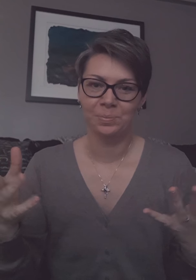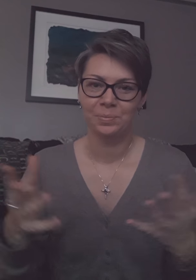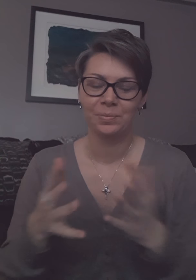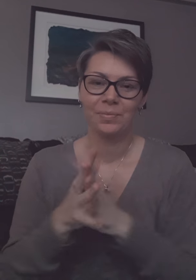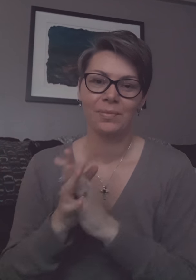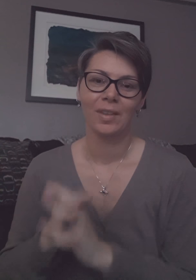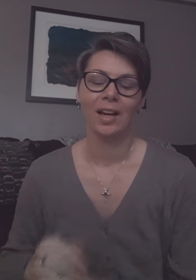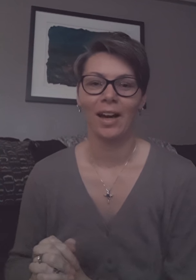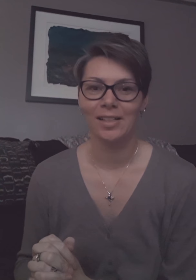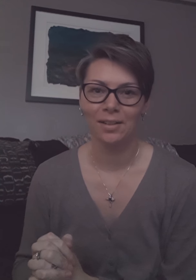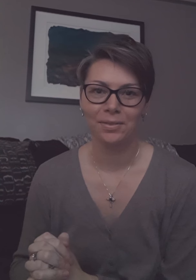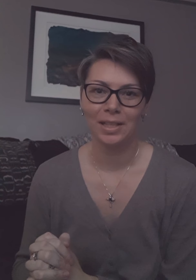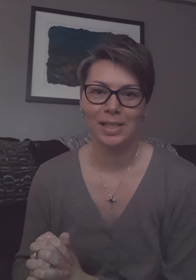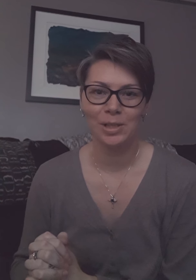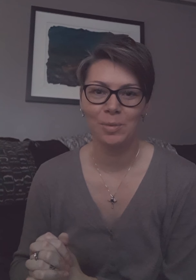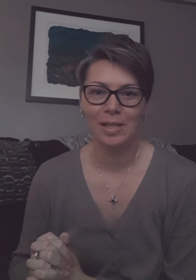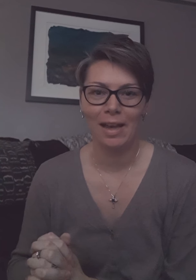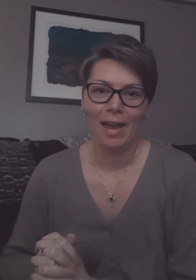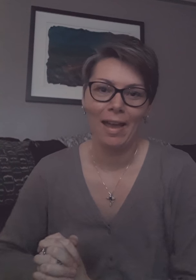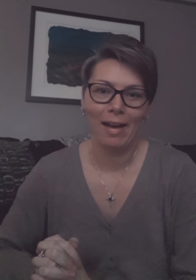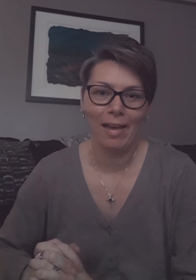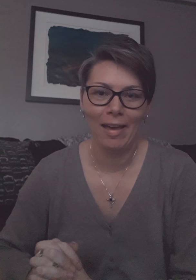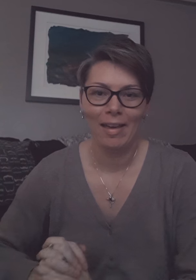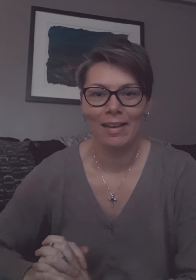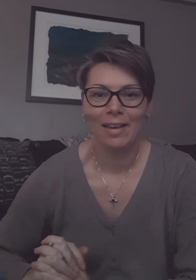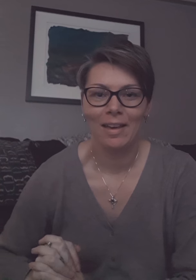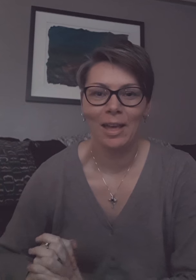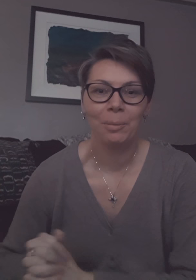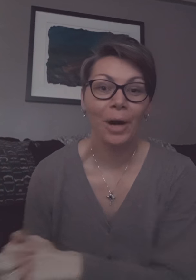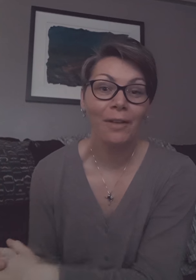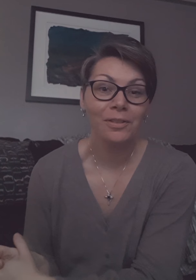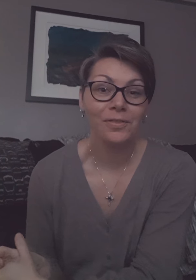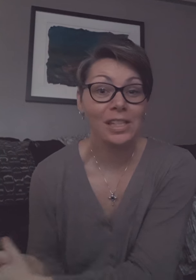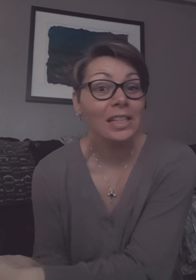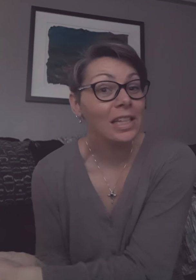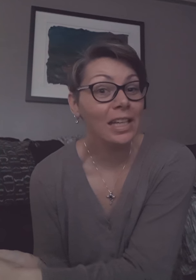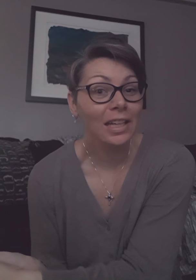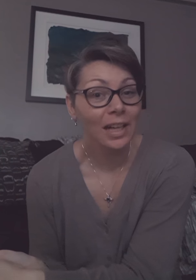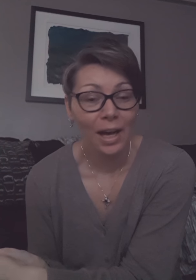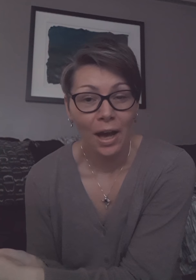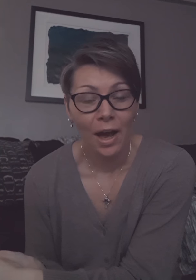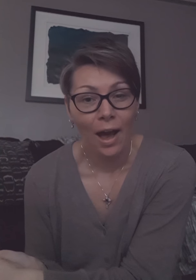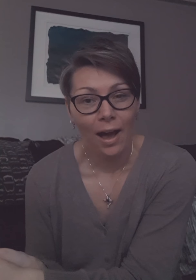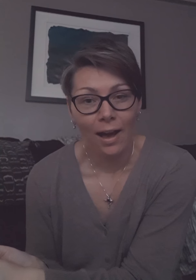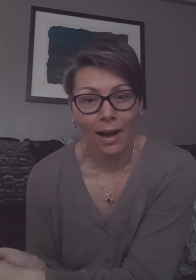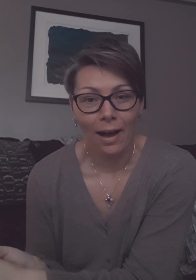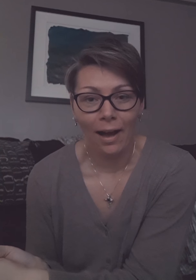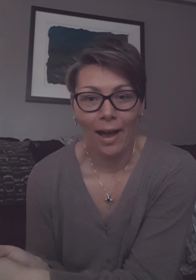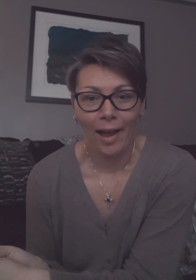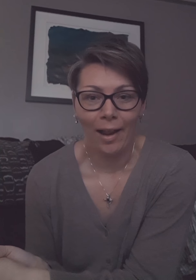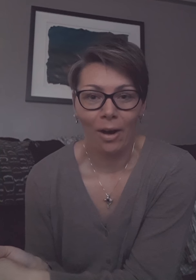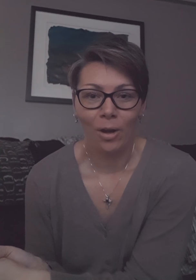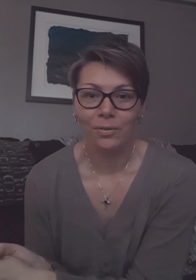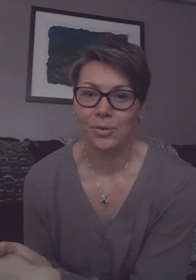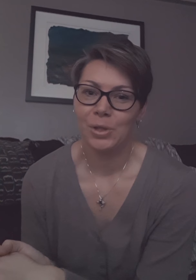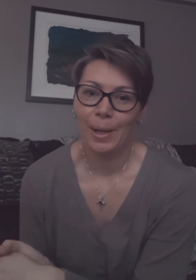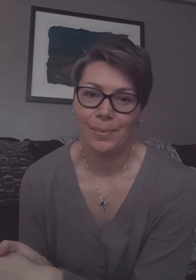so I definitely need to be in a private vicinity at all of those times